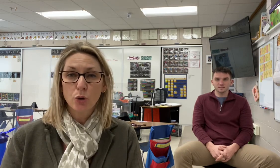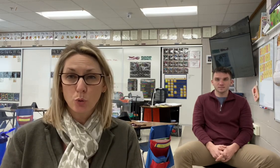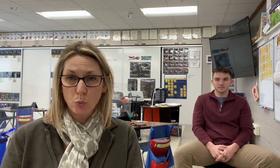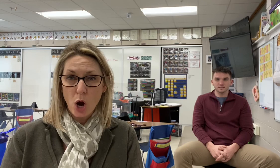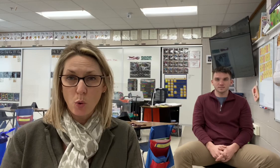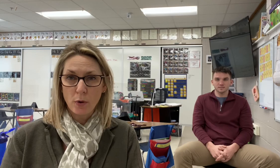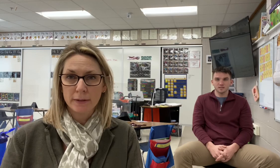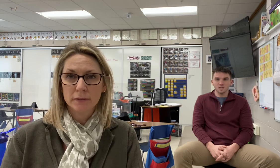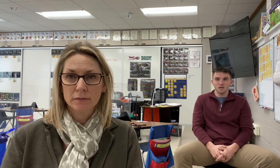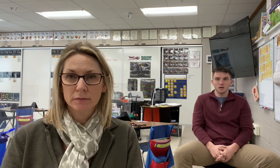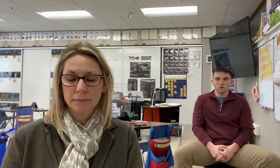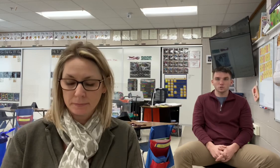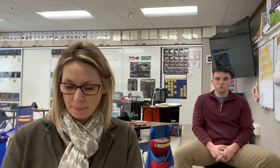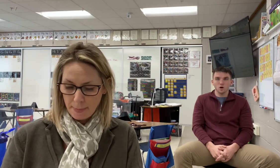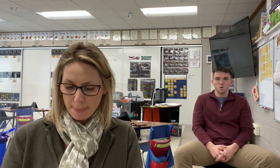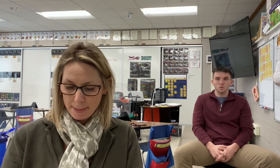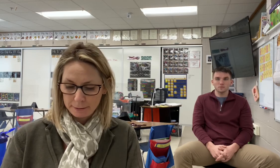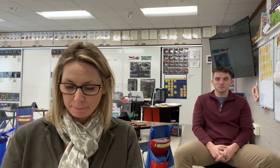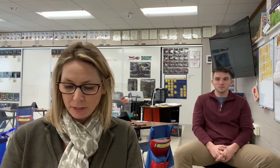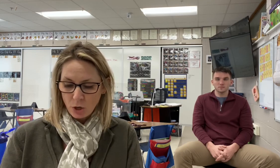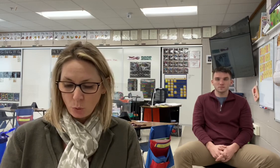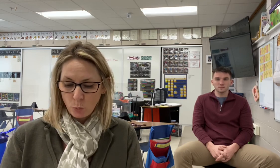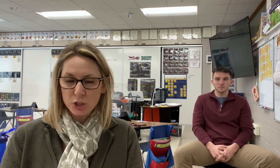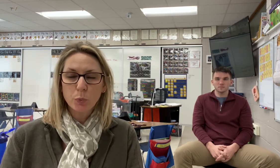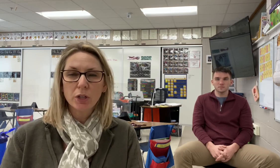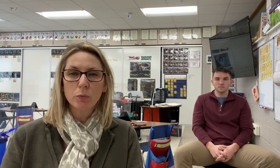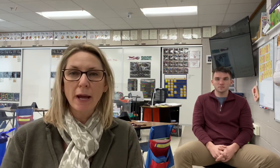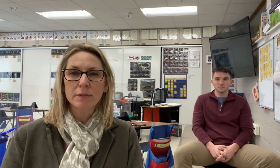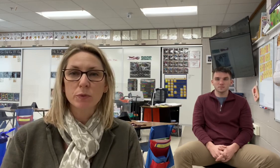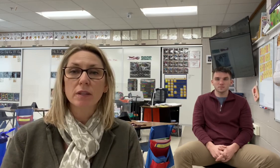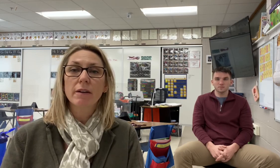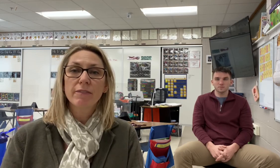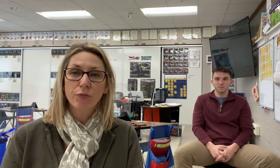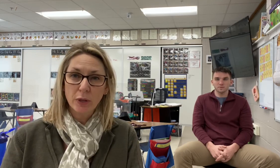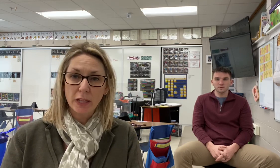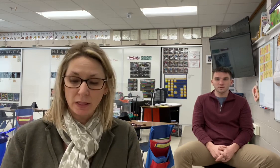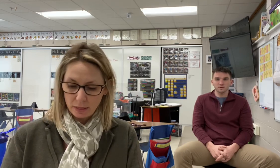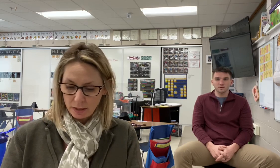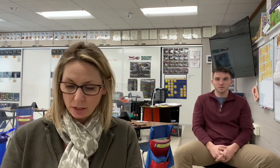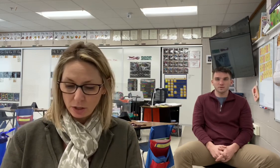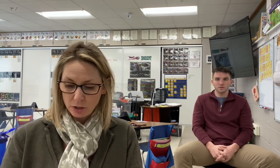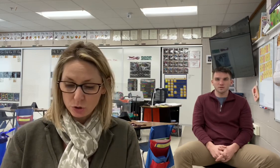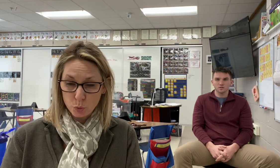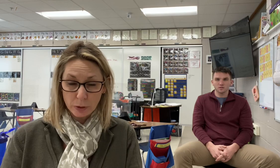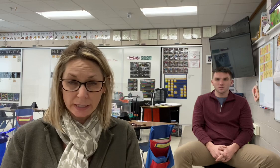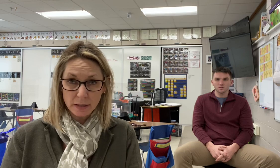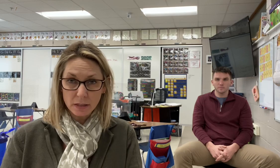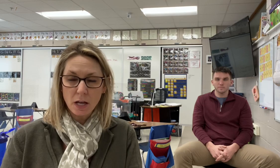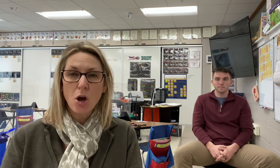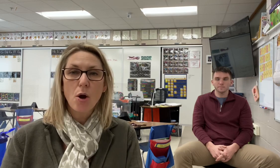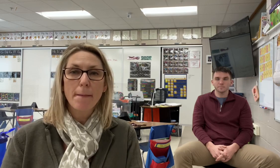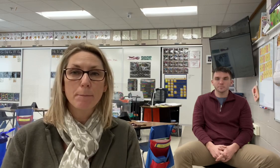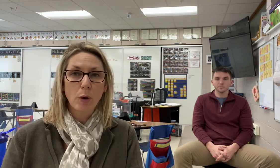grow. Grow. Which word rhymes with frill? Drill, brag.